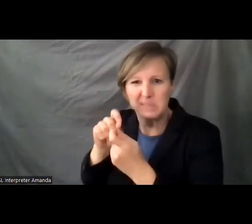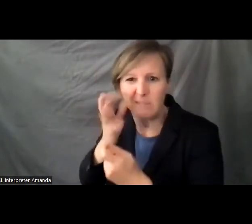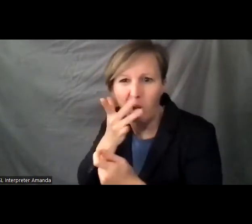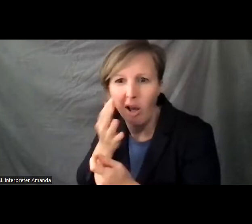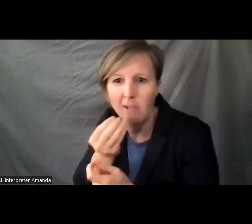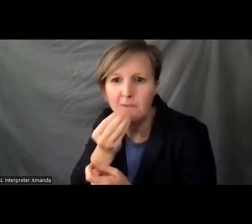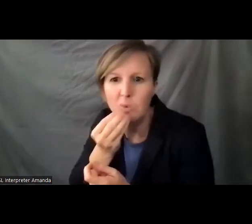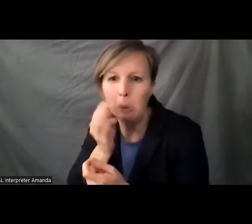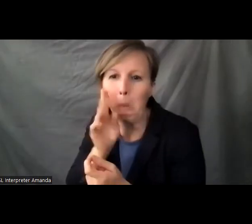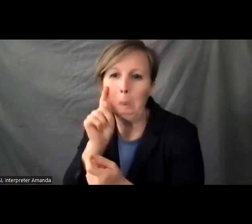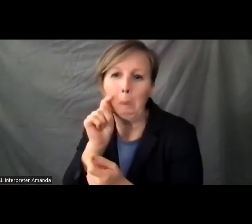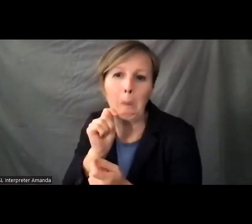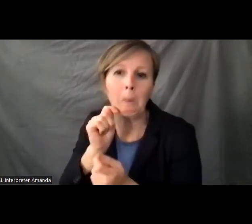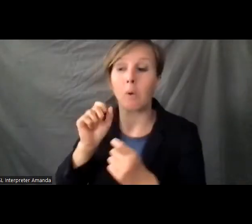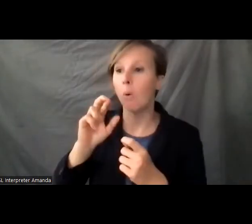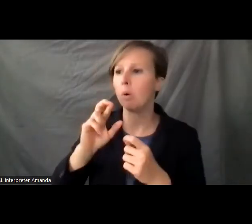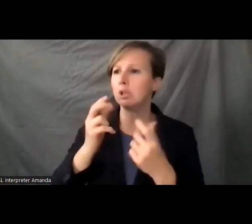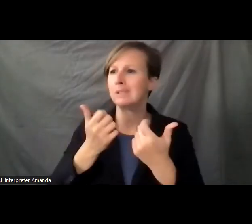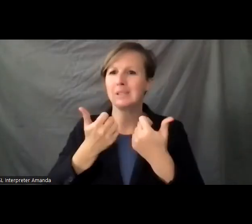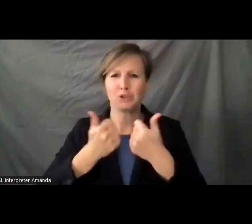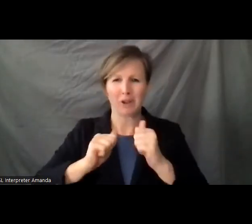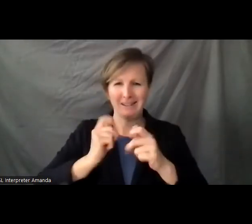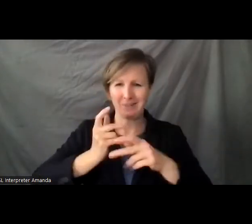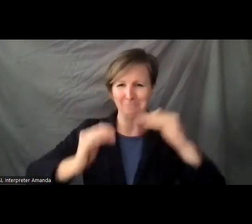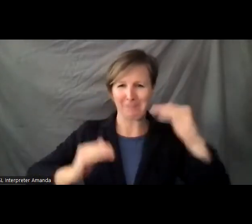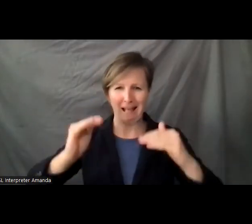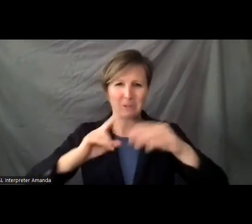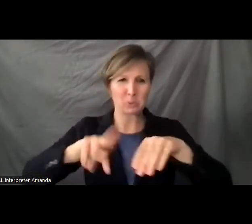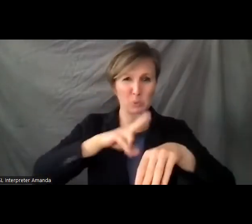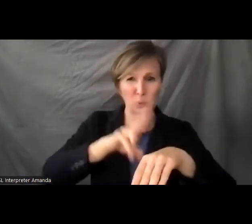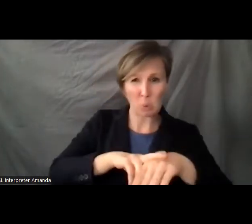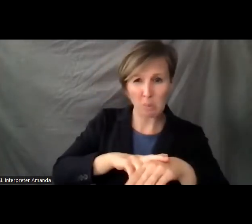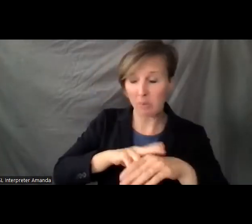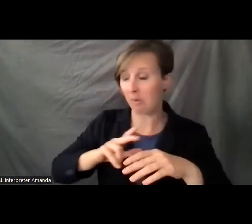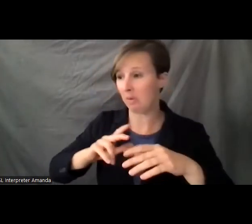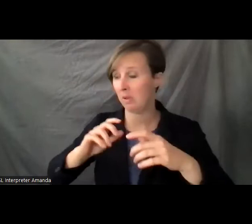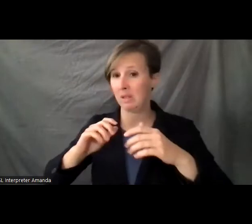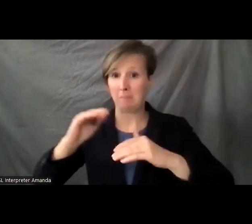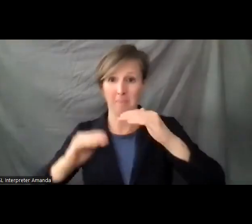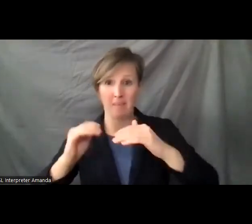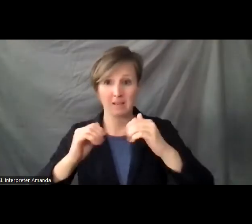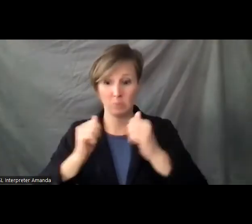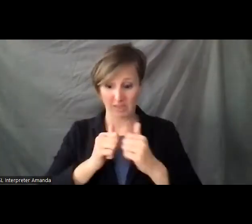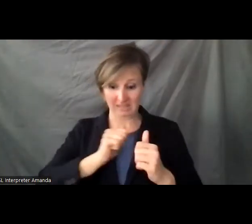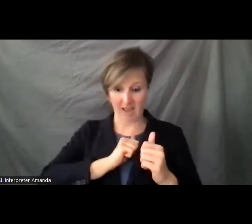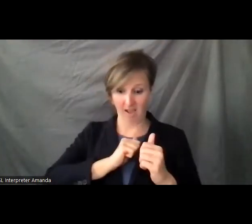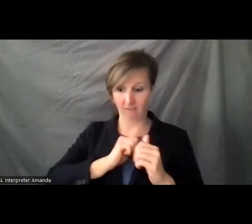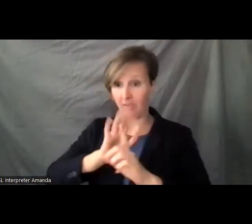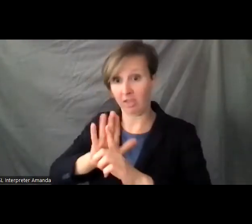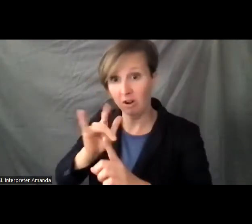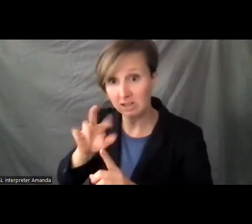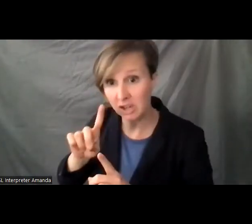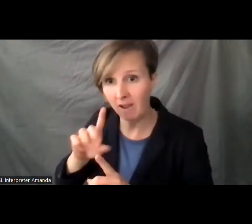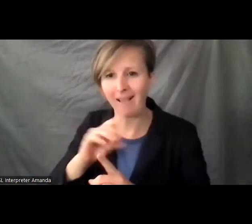some semblance of normalcy in their life and in the lives of their family. So when Nick was 15. 15.